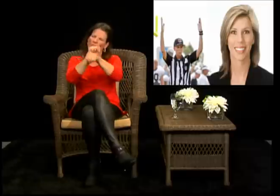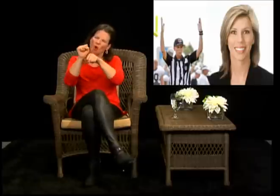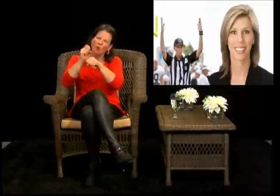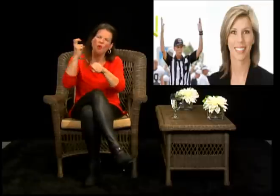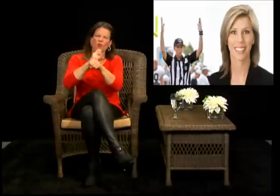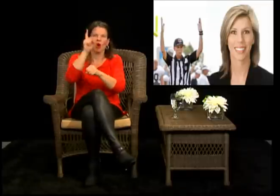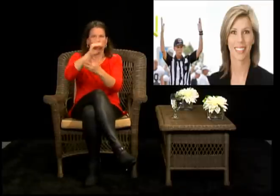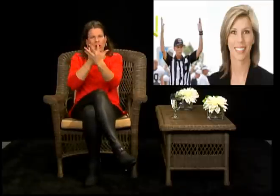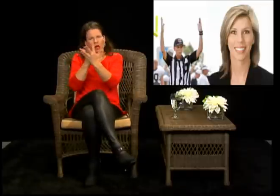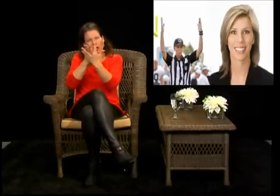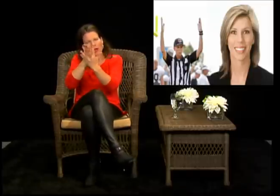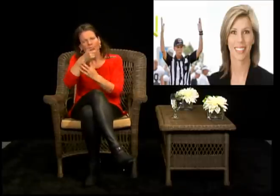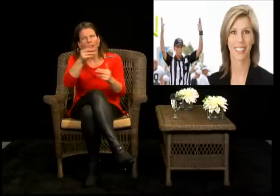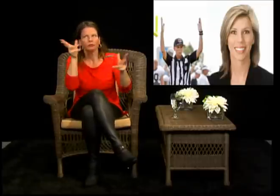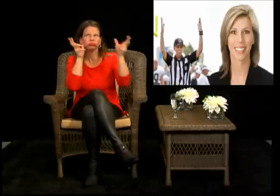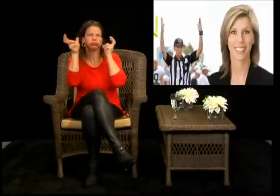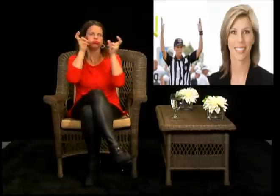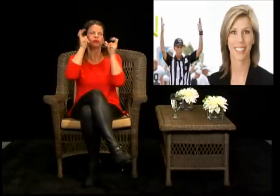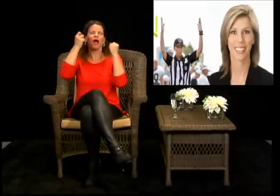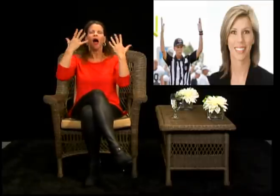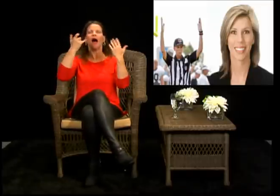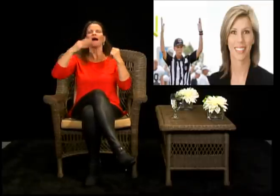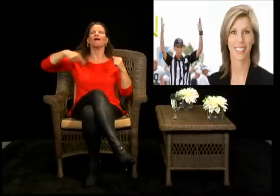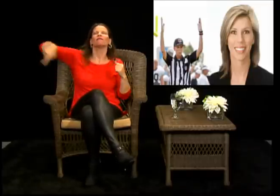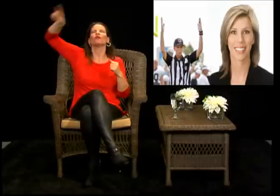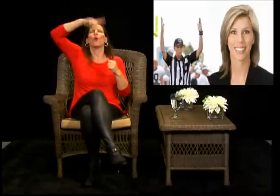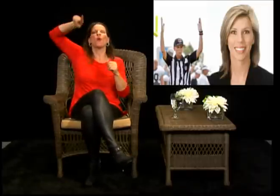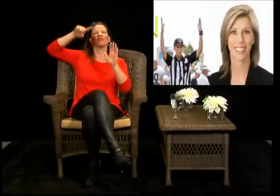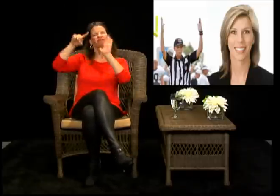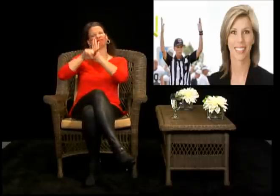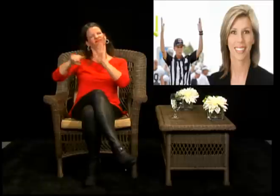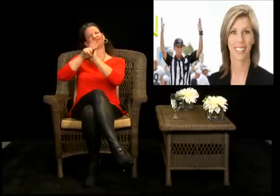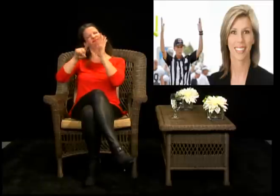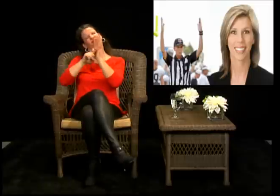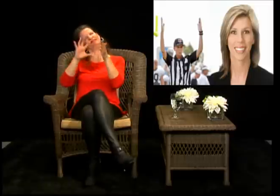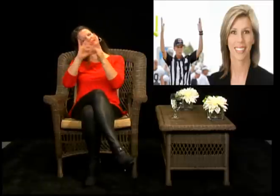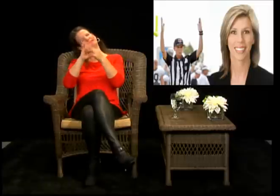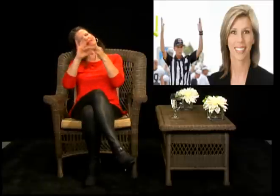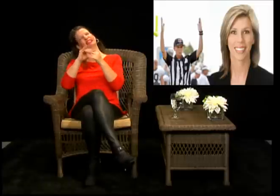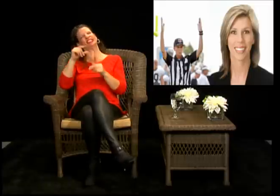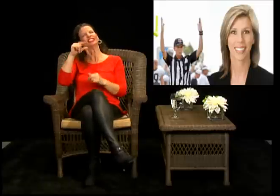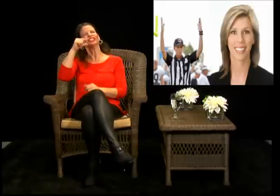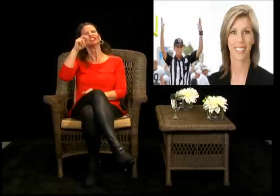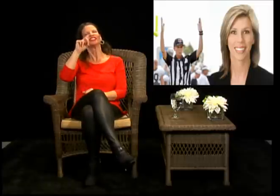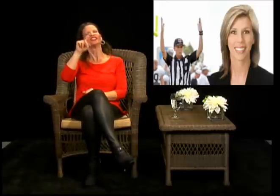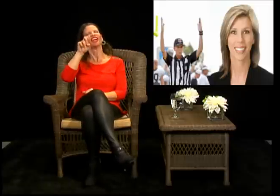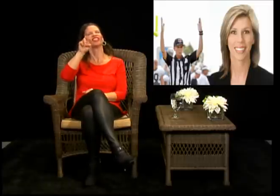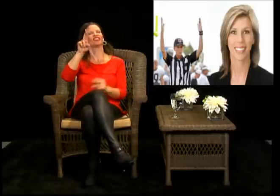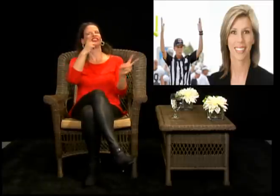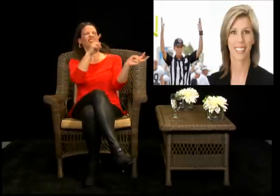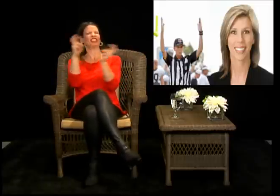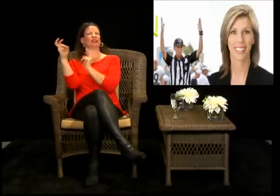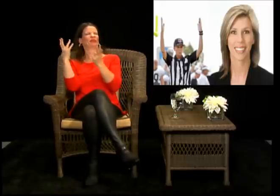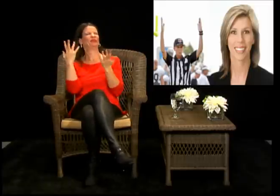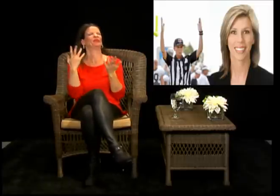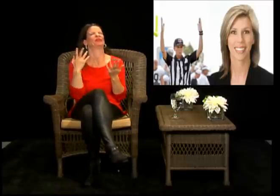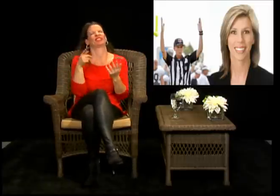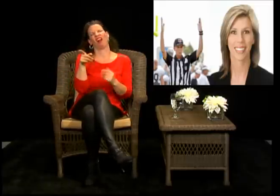so she's a really hard worker she has definitely had to deal with a lot of oppression negativity